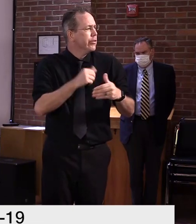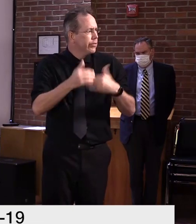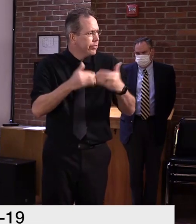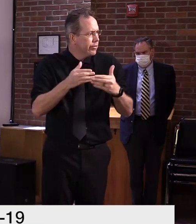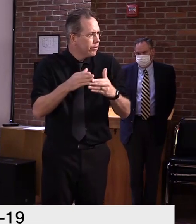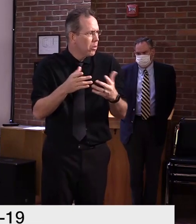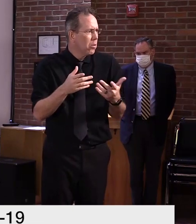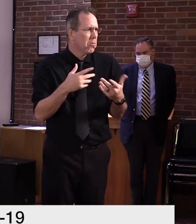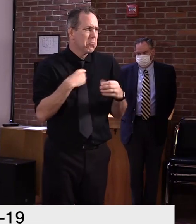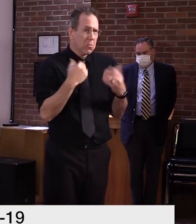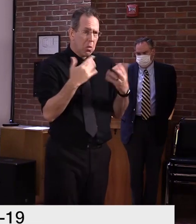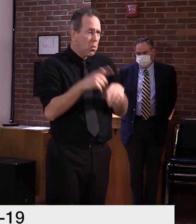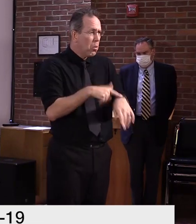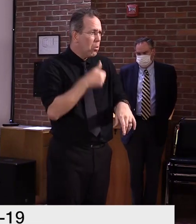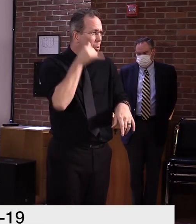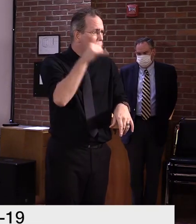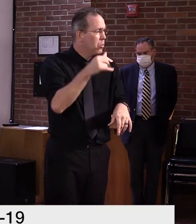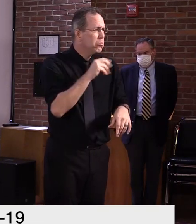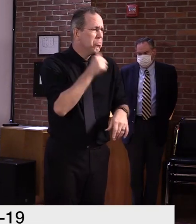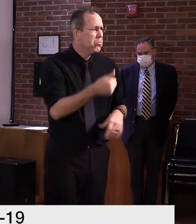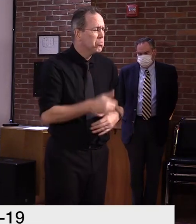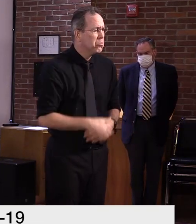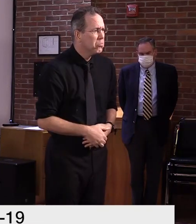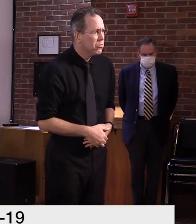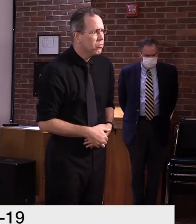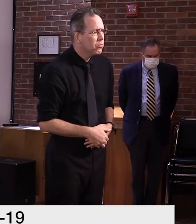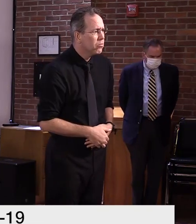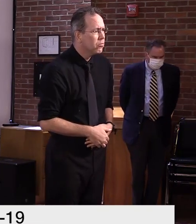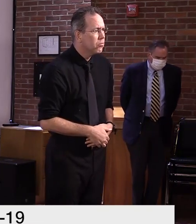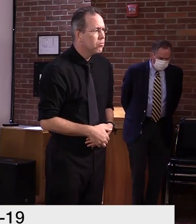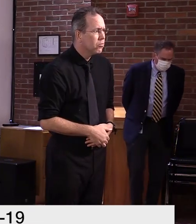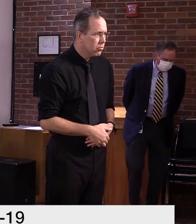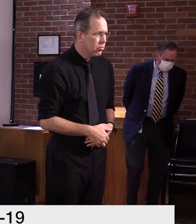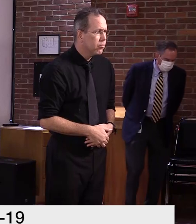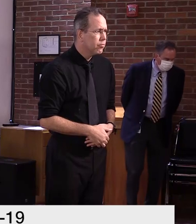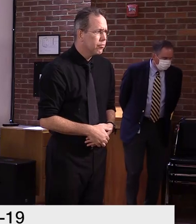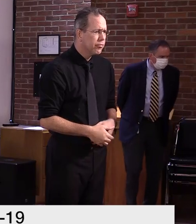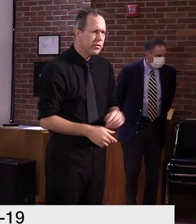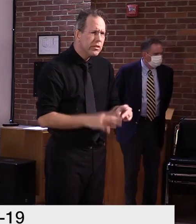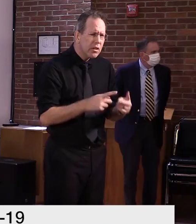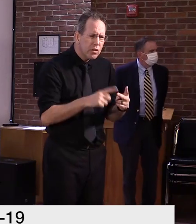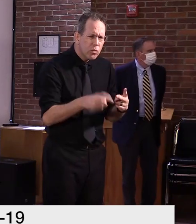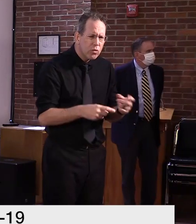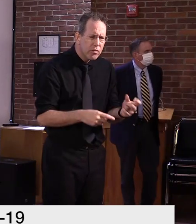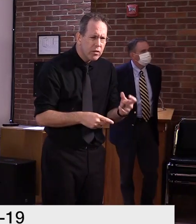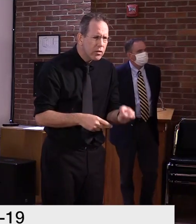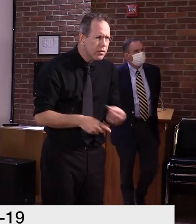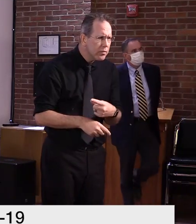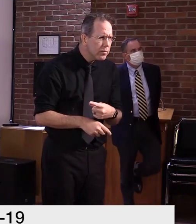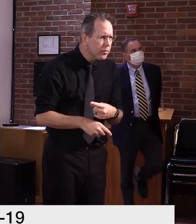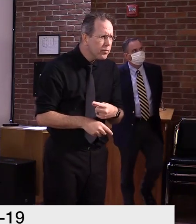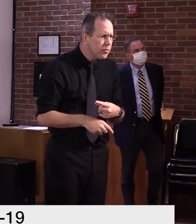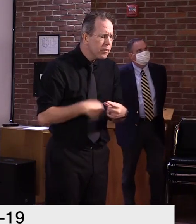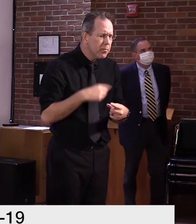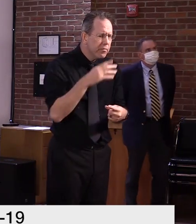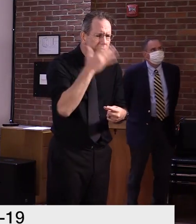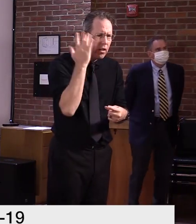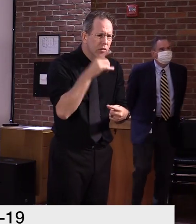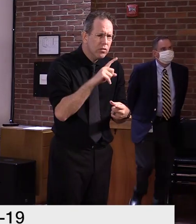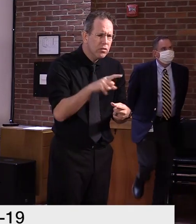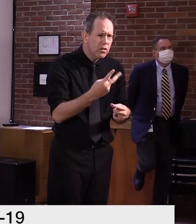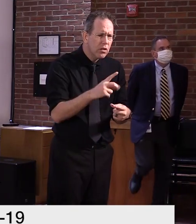the case. Okay. With regards to your second, yeah, can you just state that again? I didn't quite catch the whole thing.